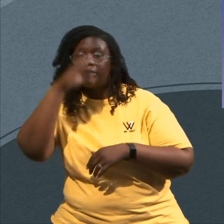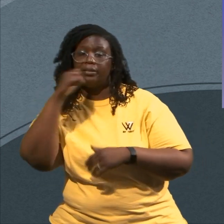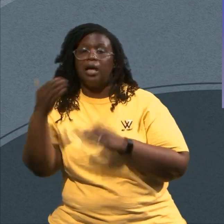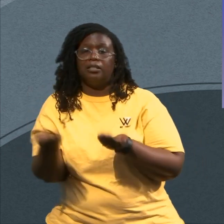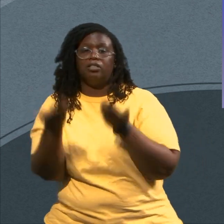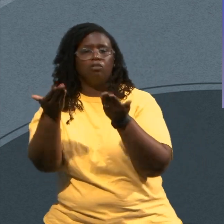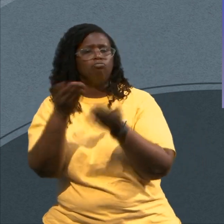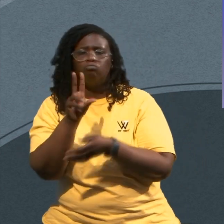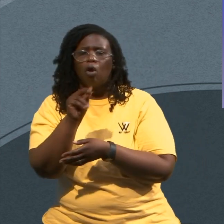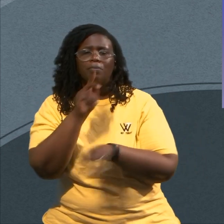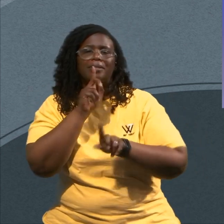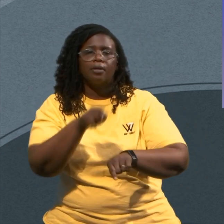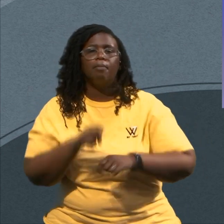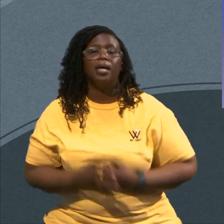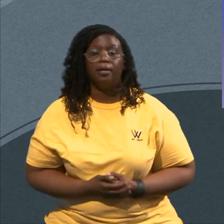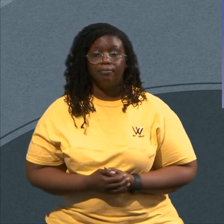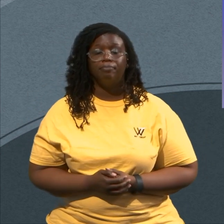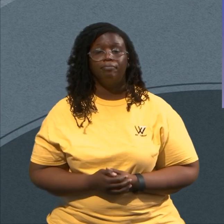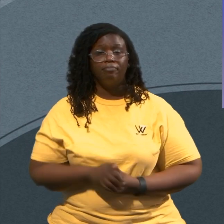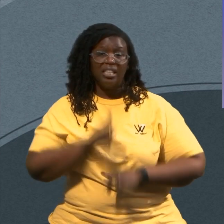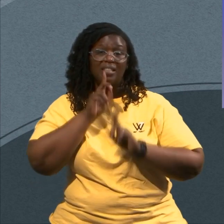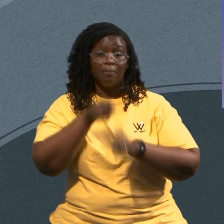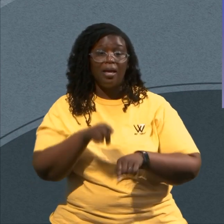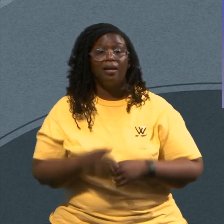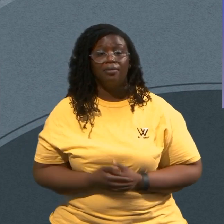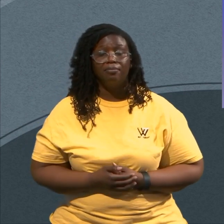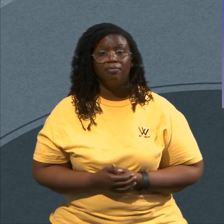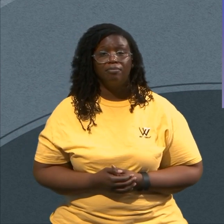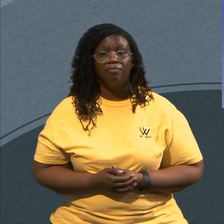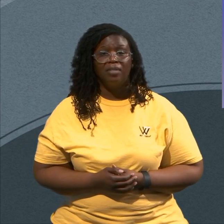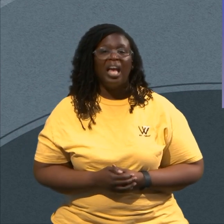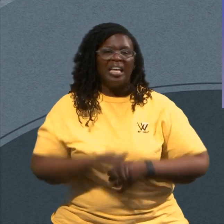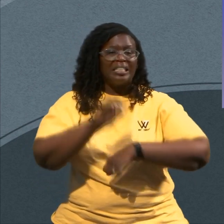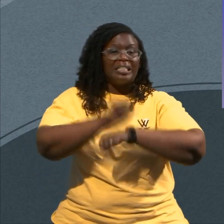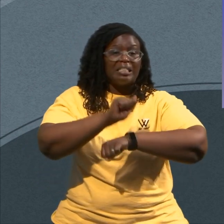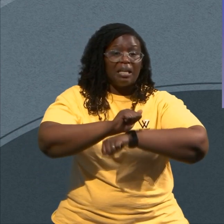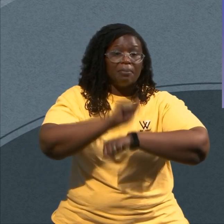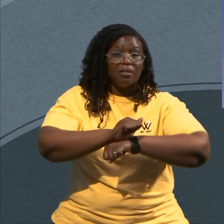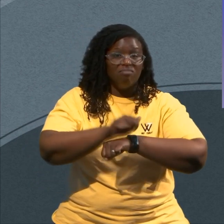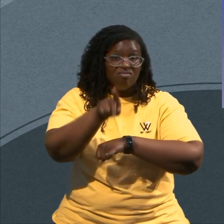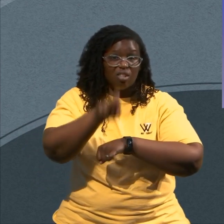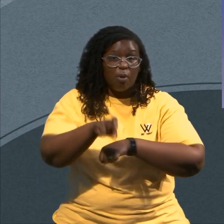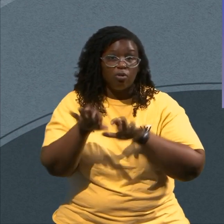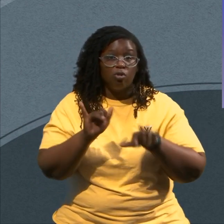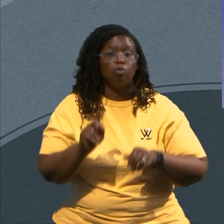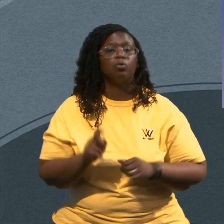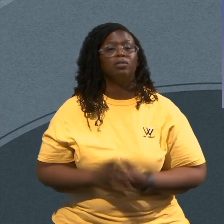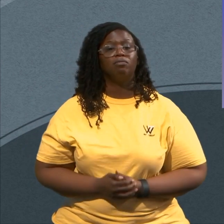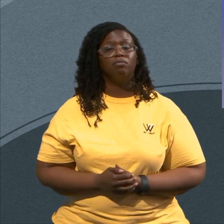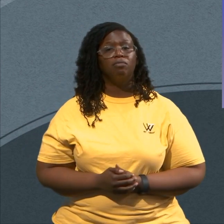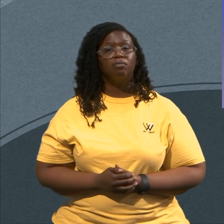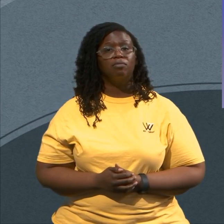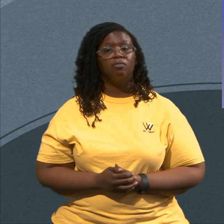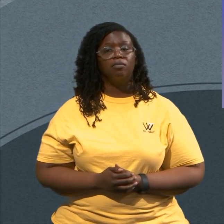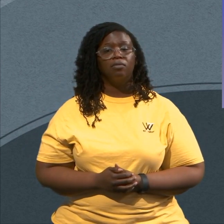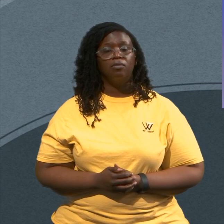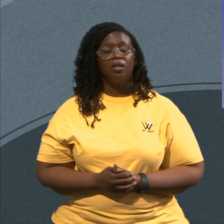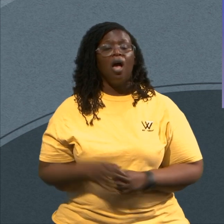It Is An Order It Is A Command It Is An Assignment He Is Literally Saying Watch This Can I Tell You What Can I Tell You What